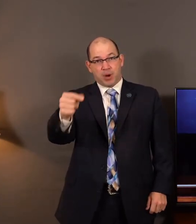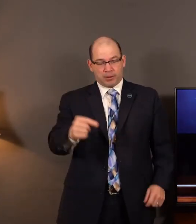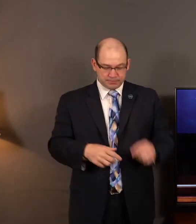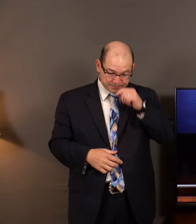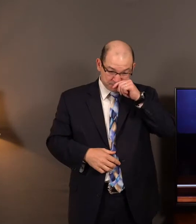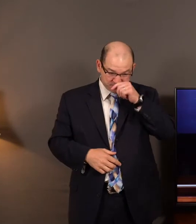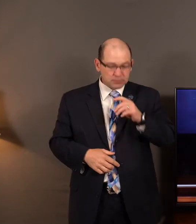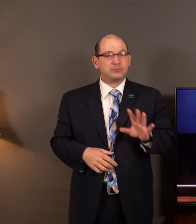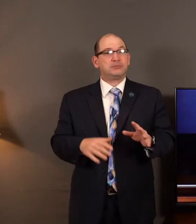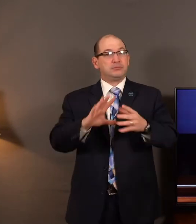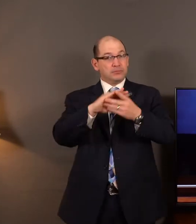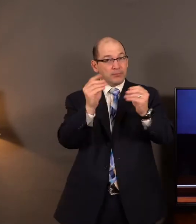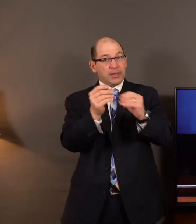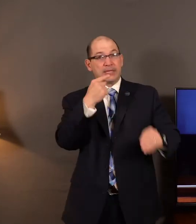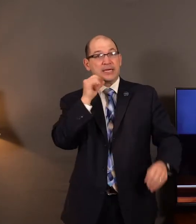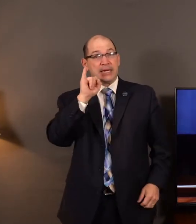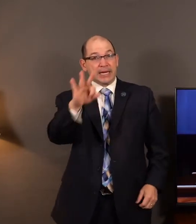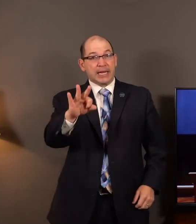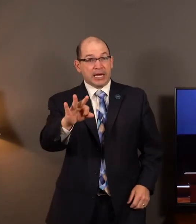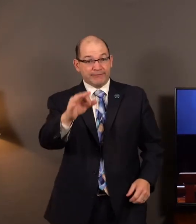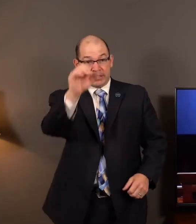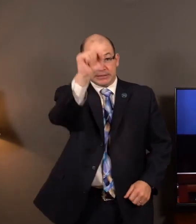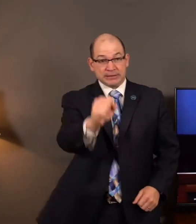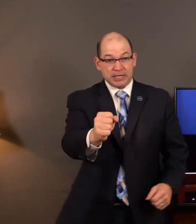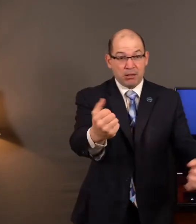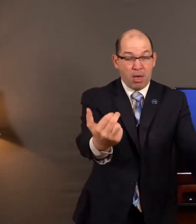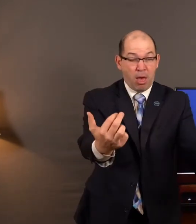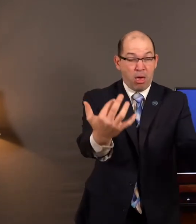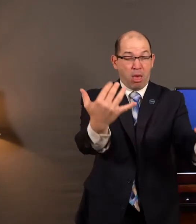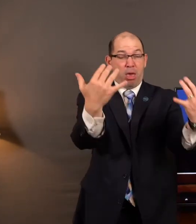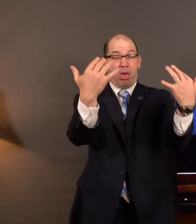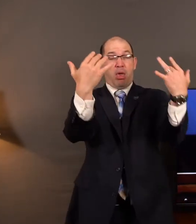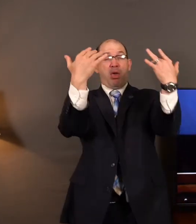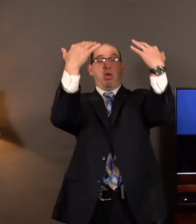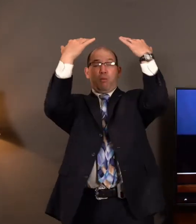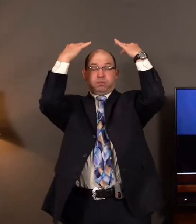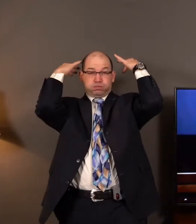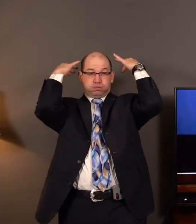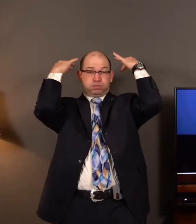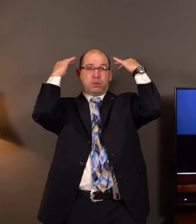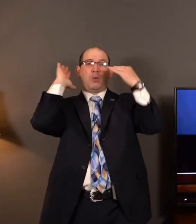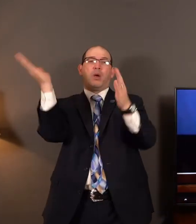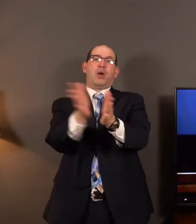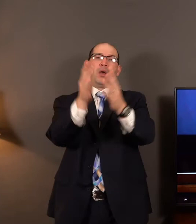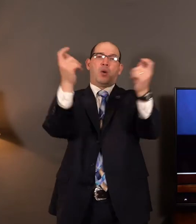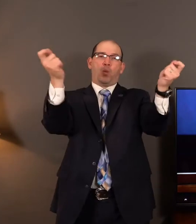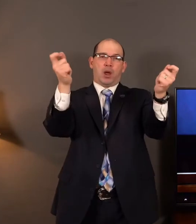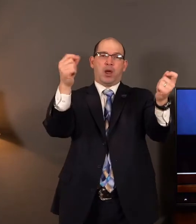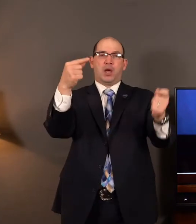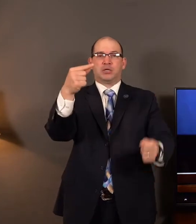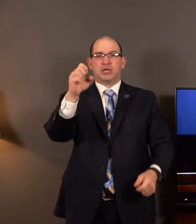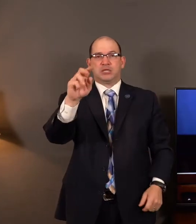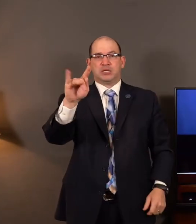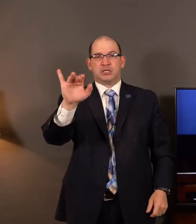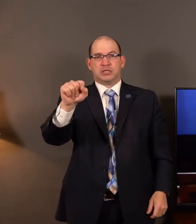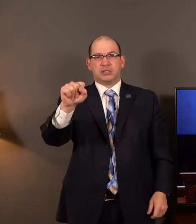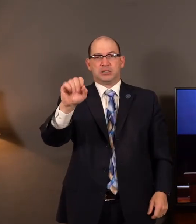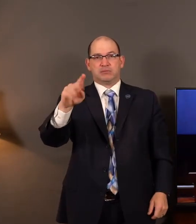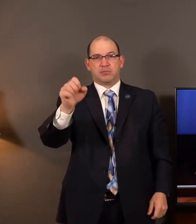soldiers broken that line, that they most assuredly would have won the Battle of Gettysburg. They believe that if the Confederate Army would have